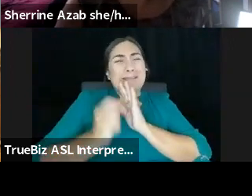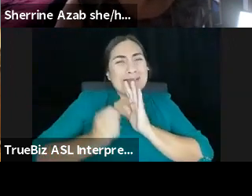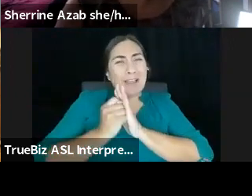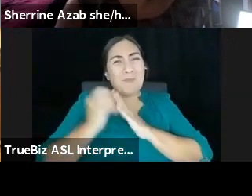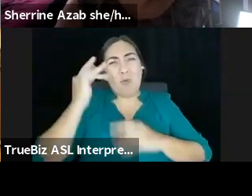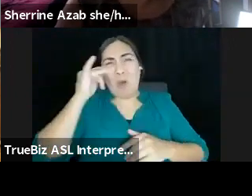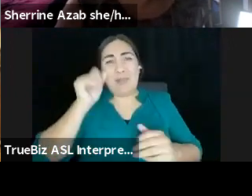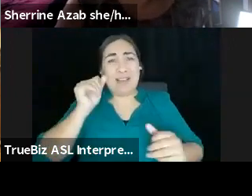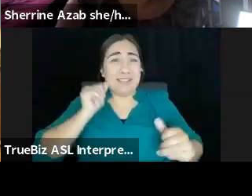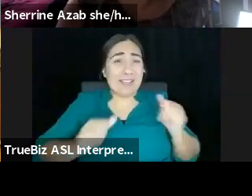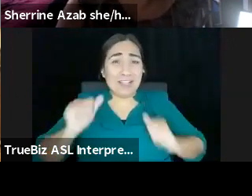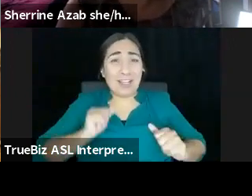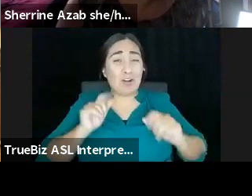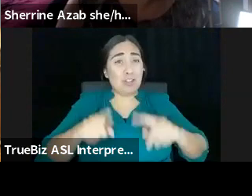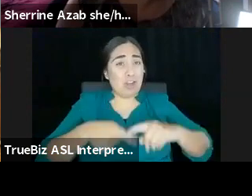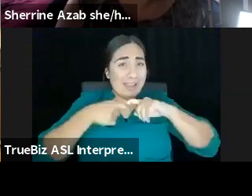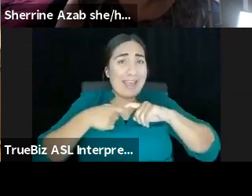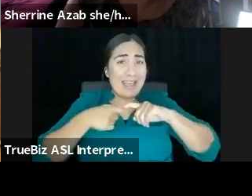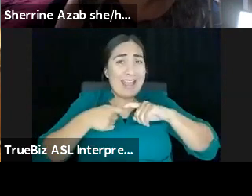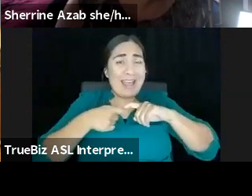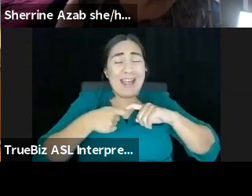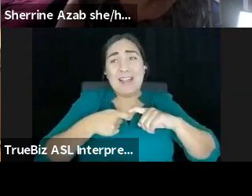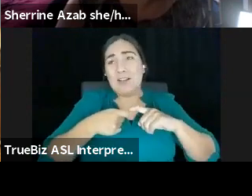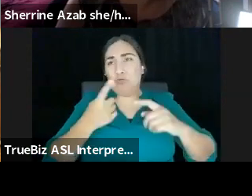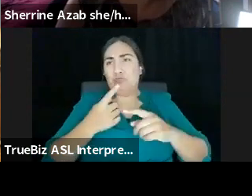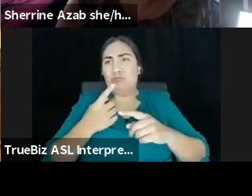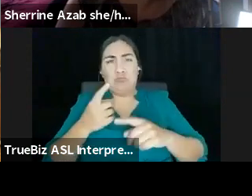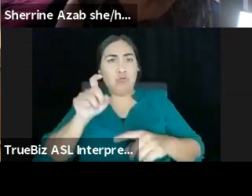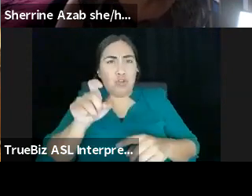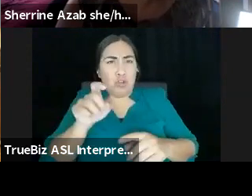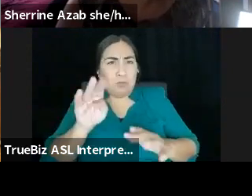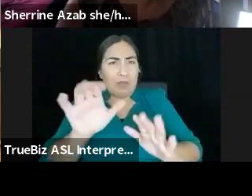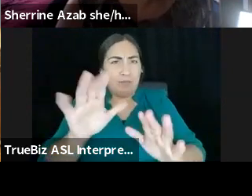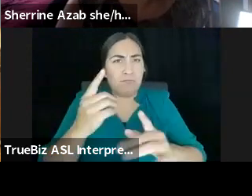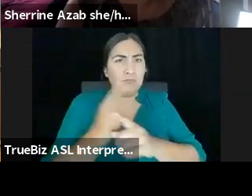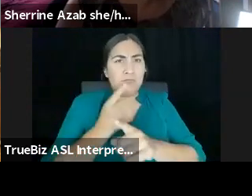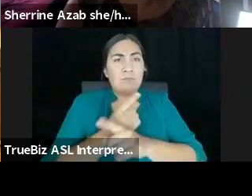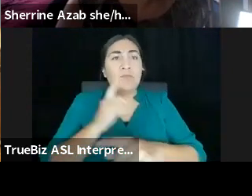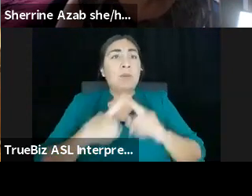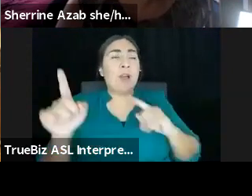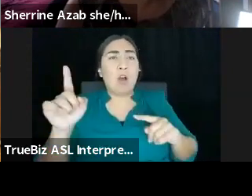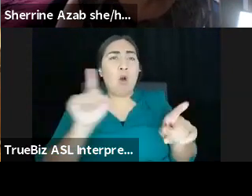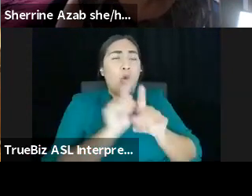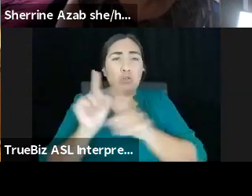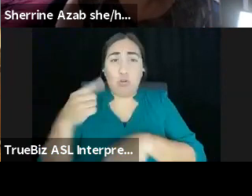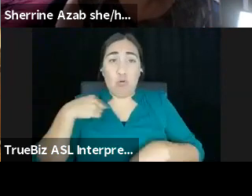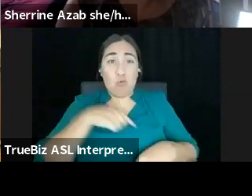hiatus, as it rightfully needs to be. Um, but it's also a time where we can think about restructuring, think about